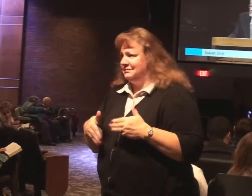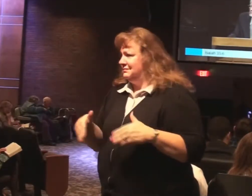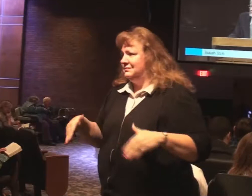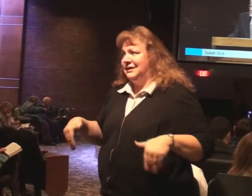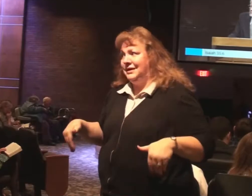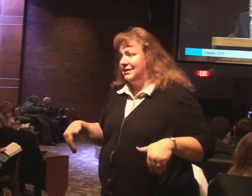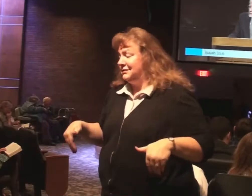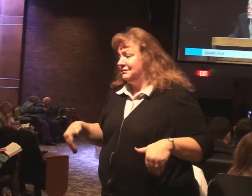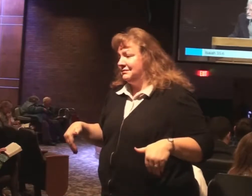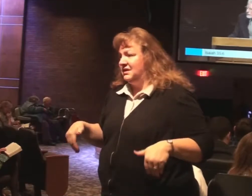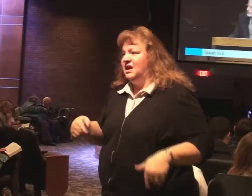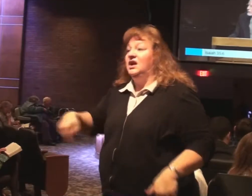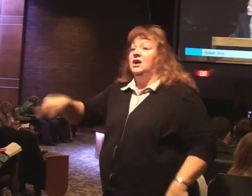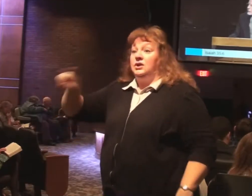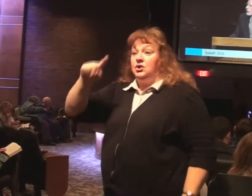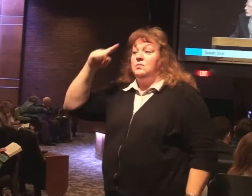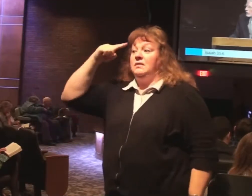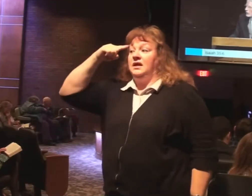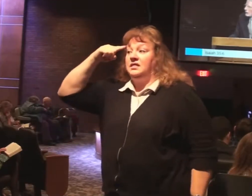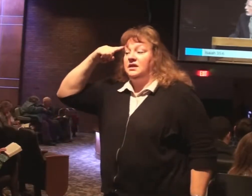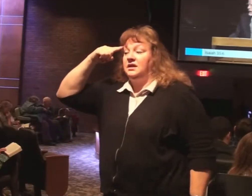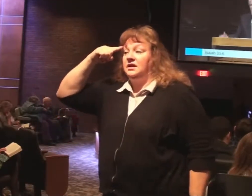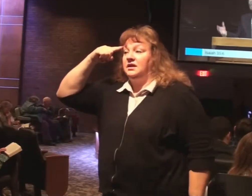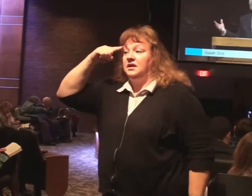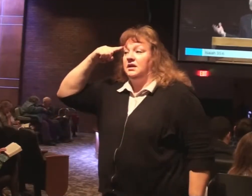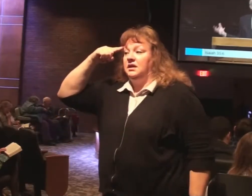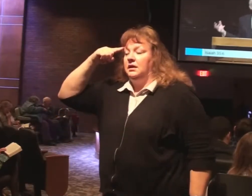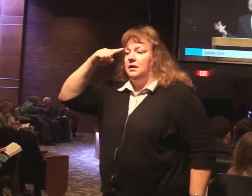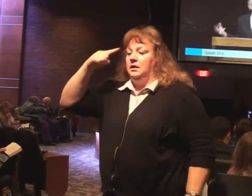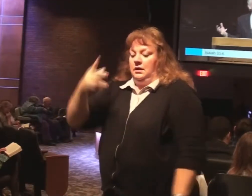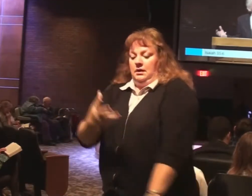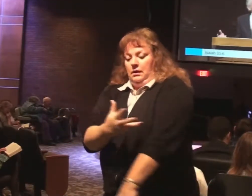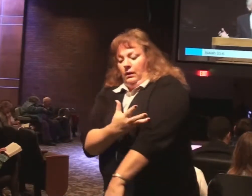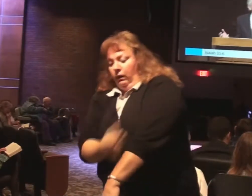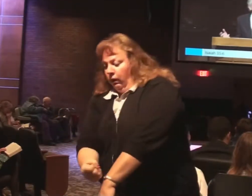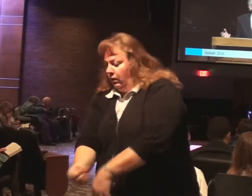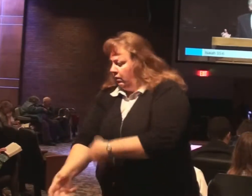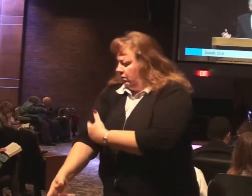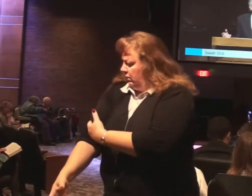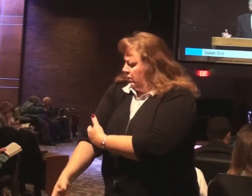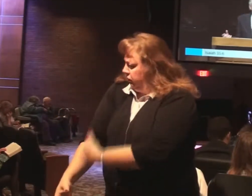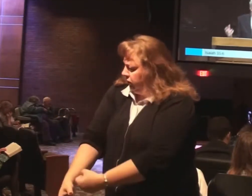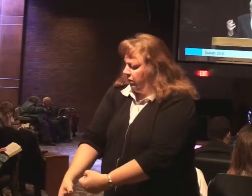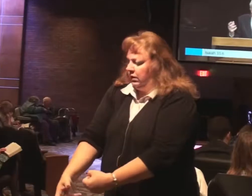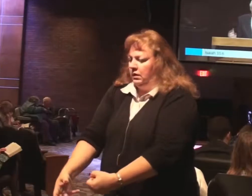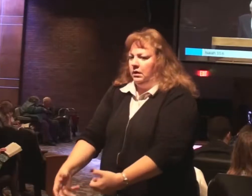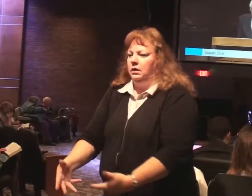You may think that you're all out of gas. All out of strength.